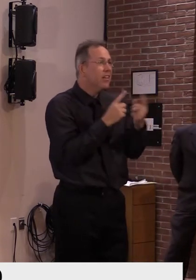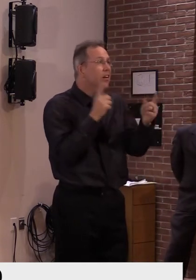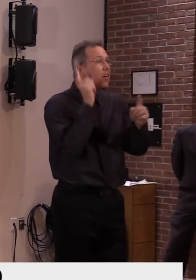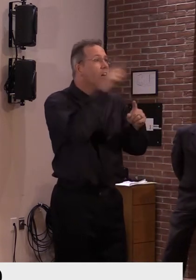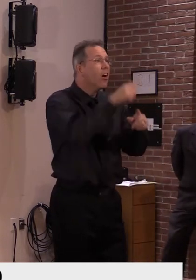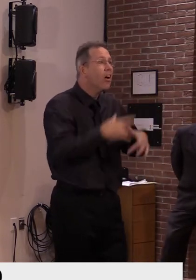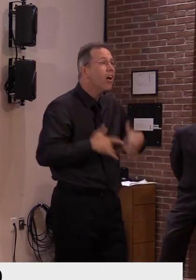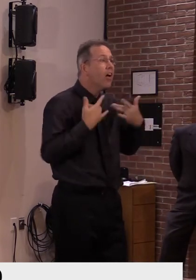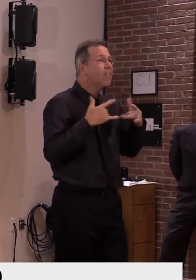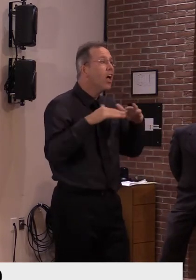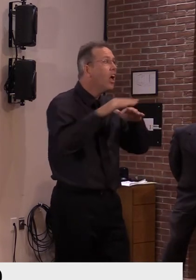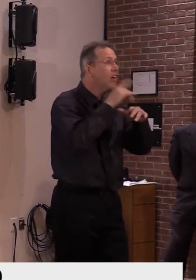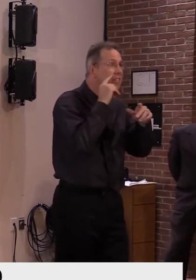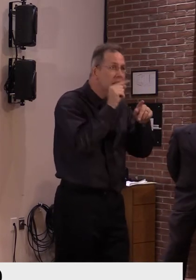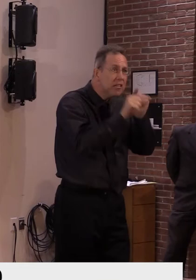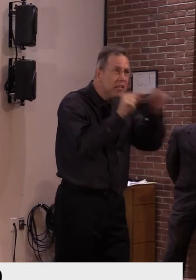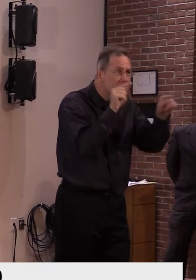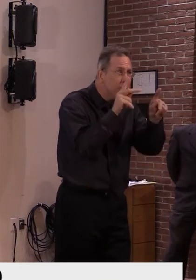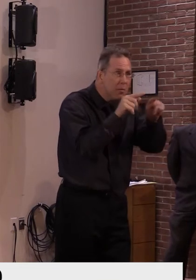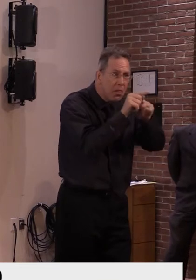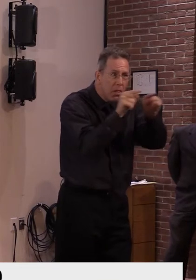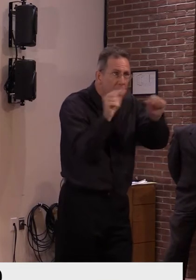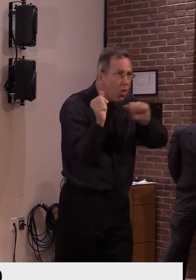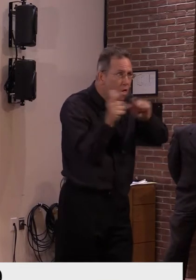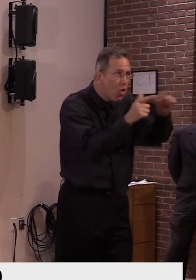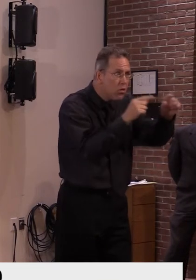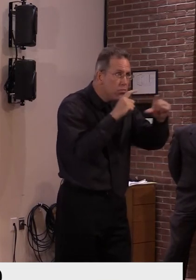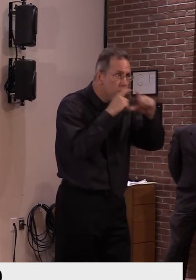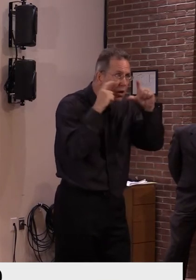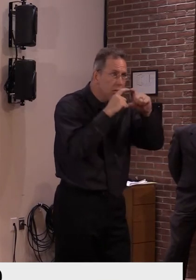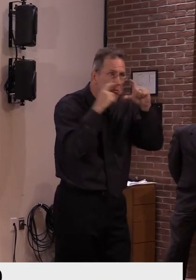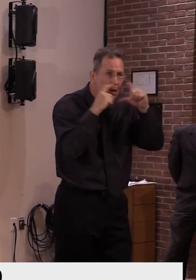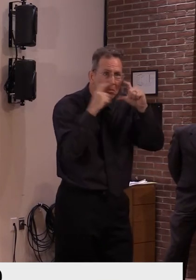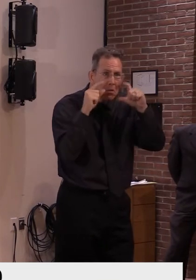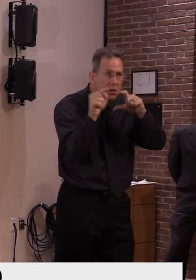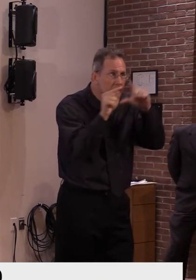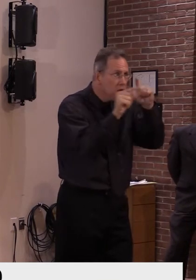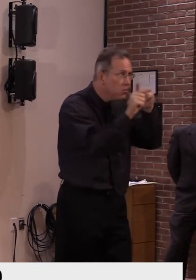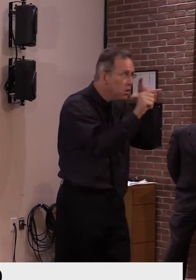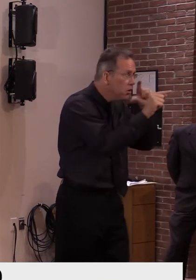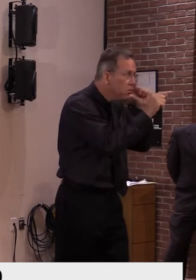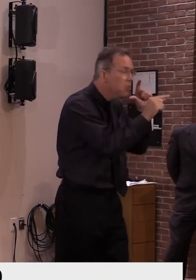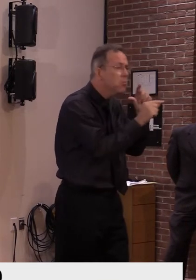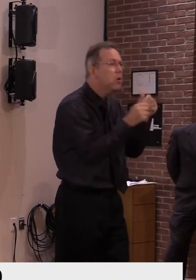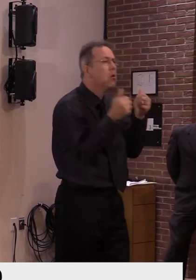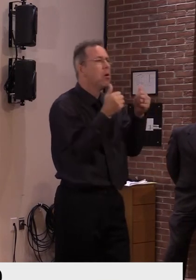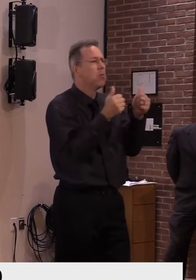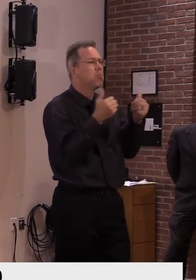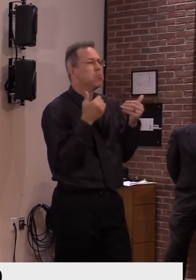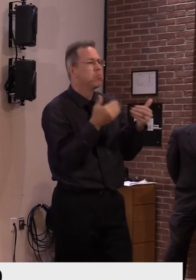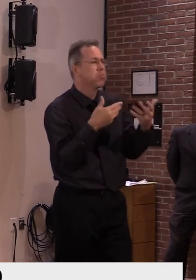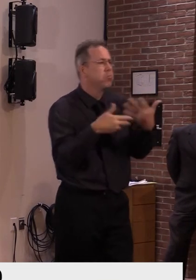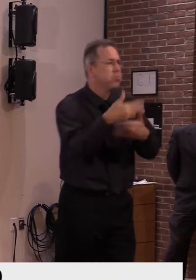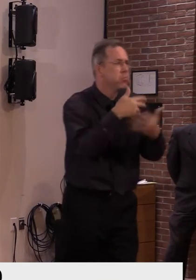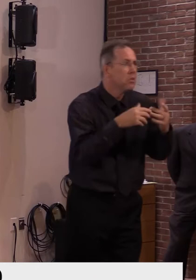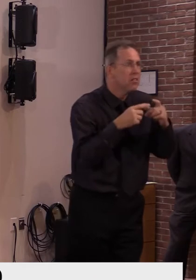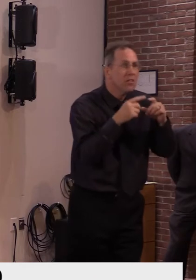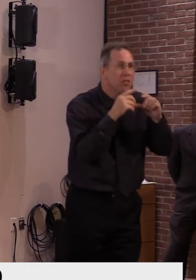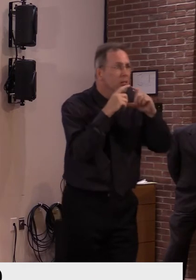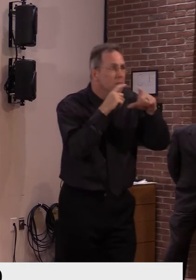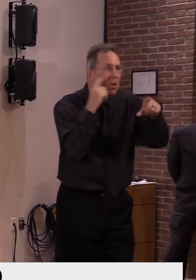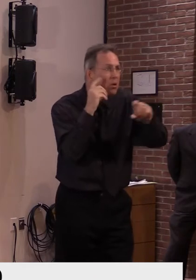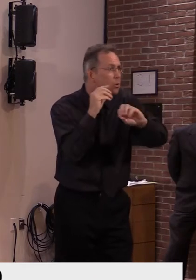the guidelines and know what you're getting yourself into. And it's the risks associated with that. So if you don't have to take the risk, you don't,